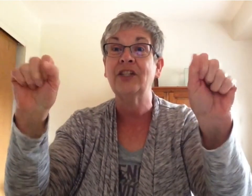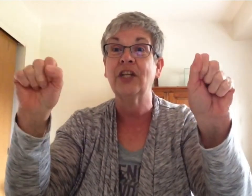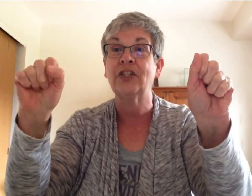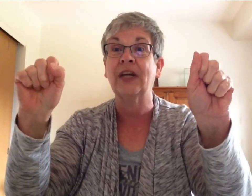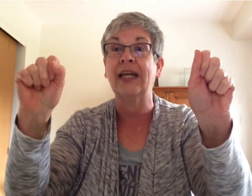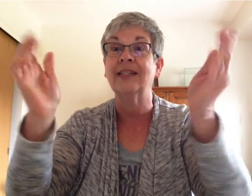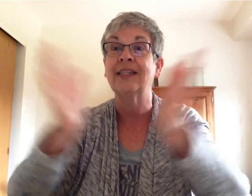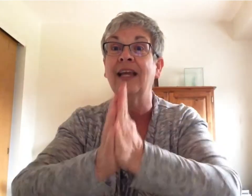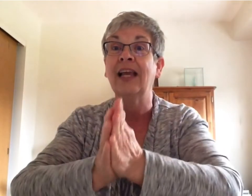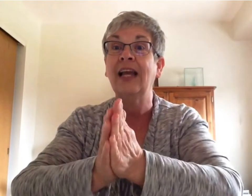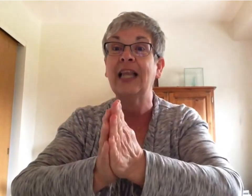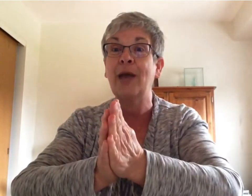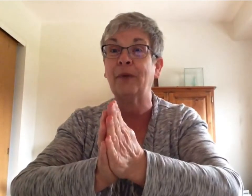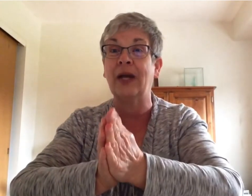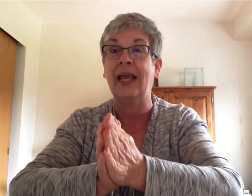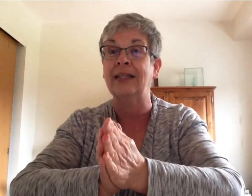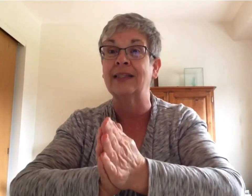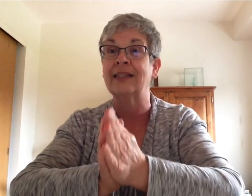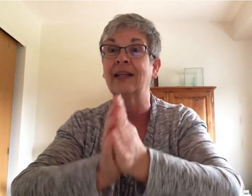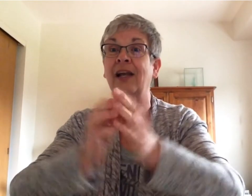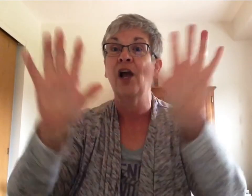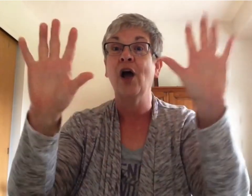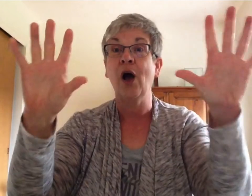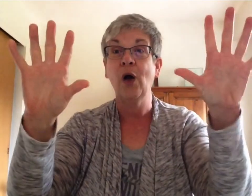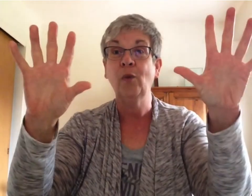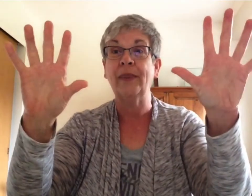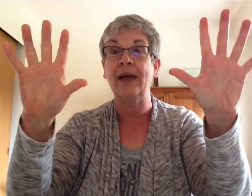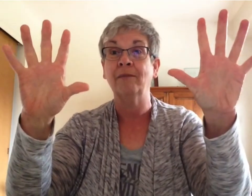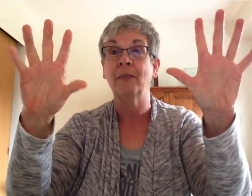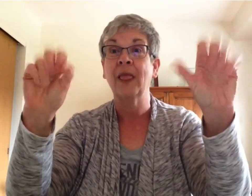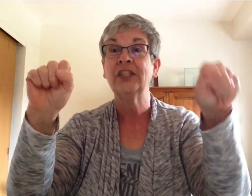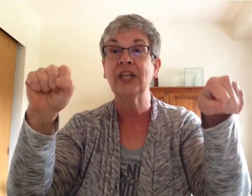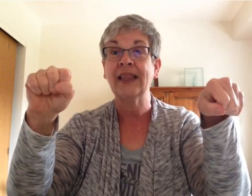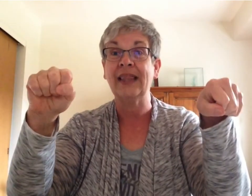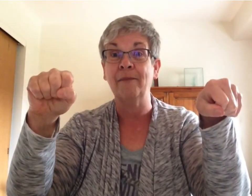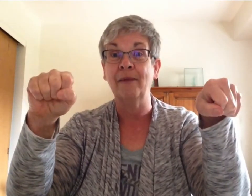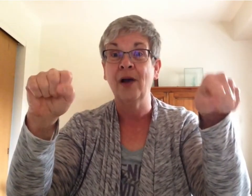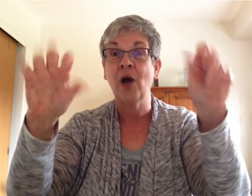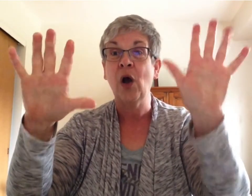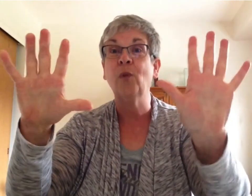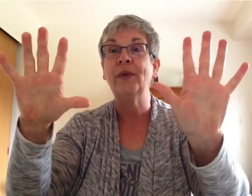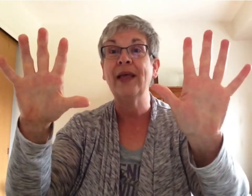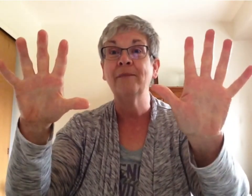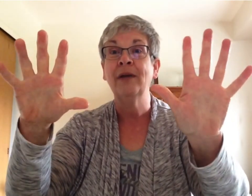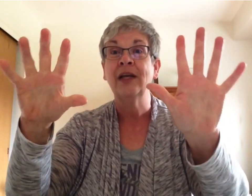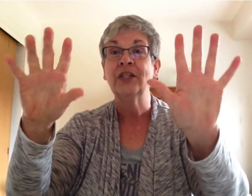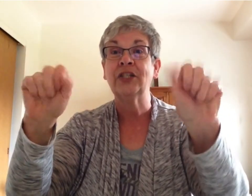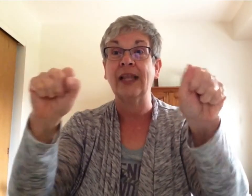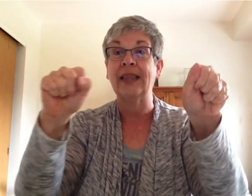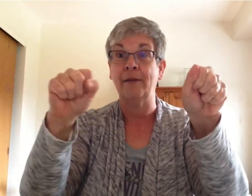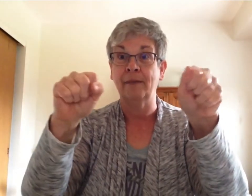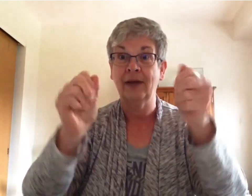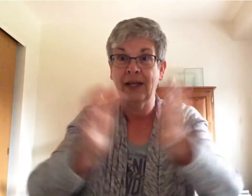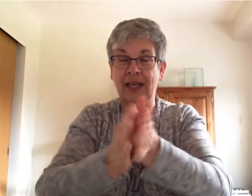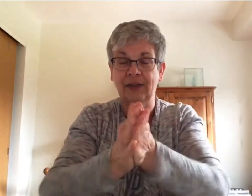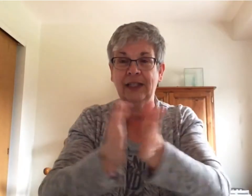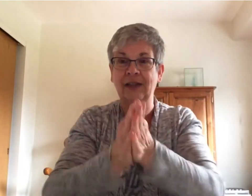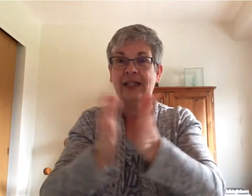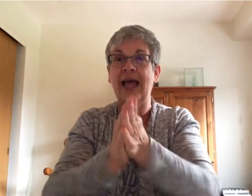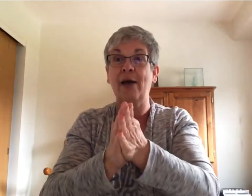shut your hands and clap your hands. Open them, shut them, open them, shut them, give a little clap.